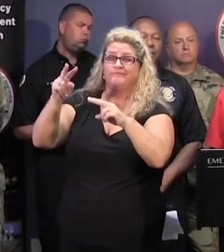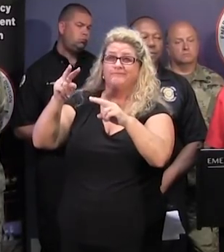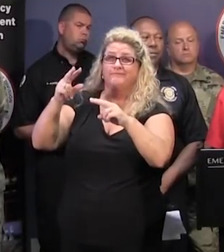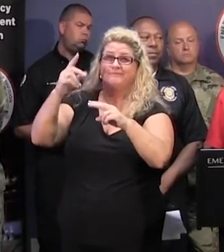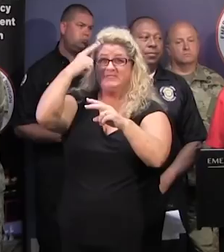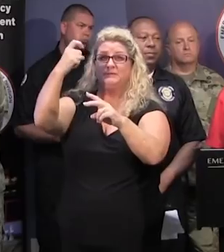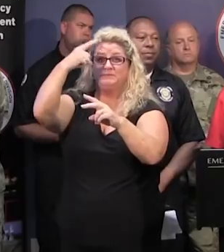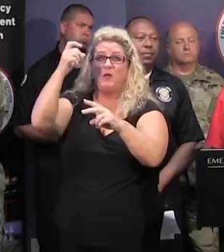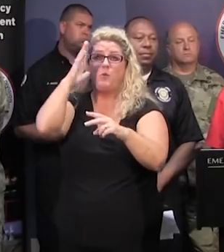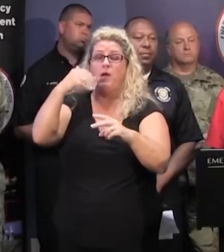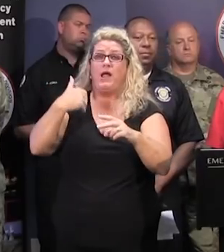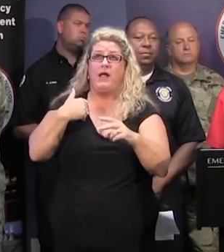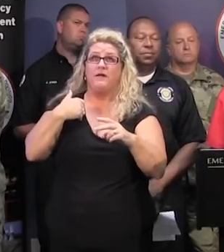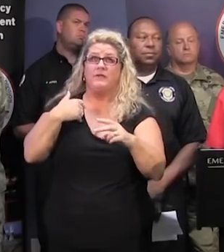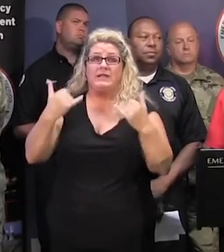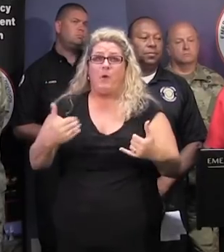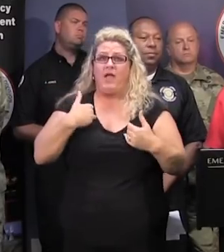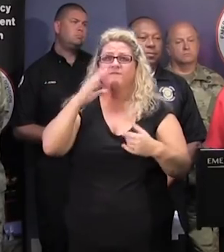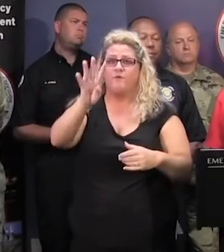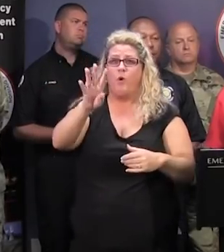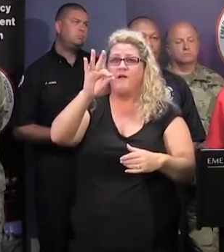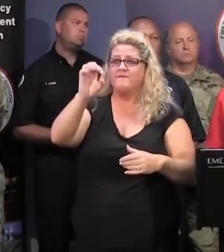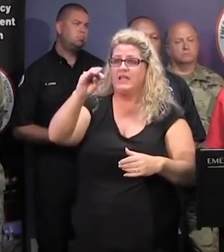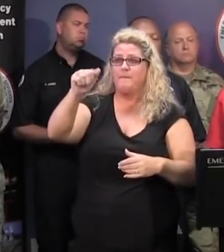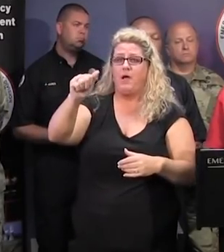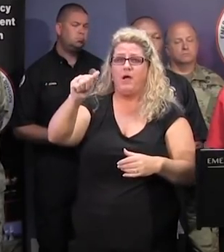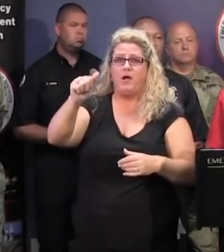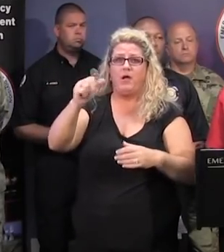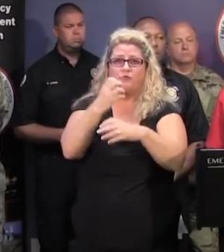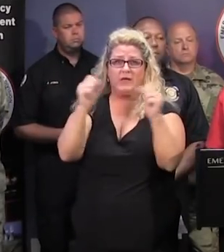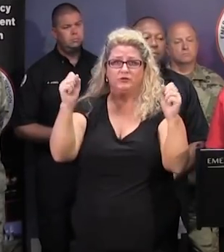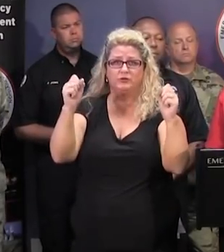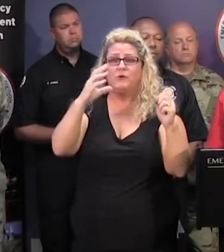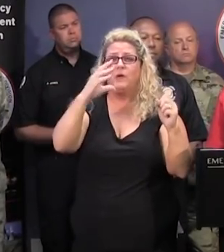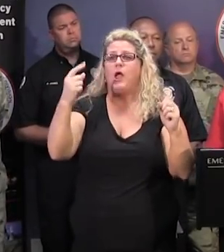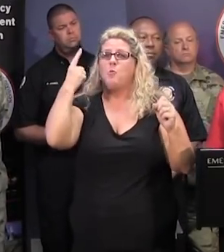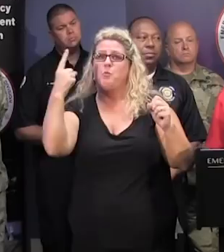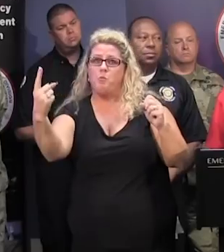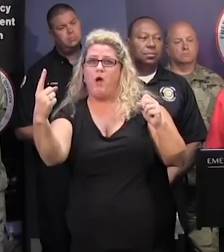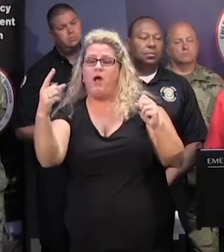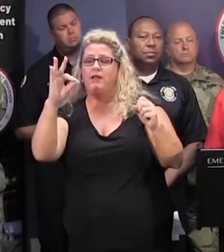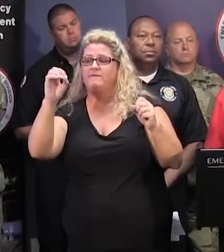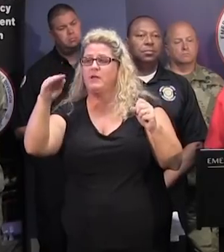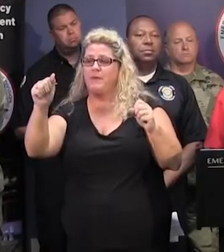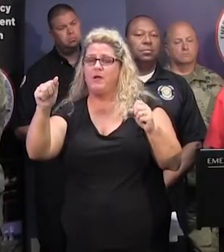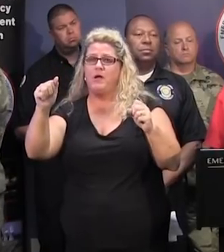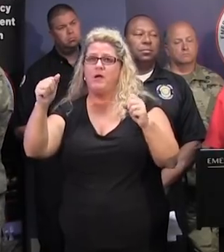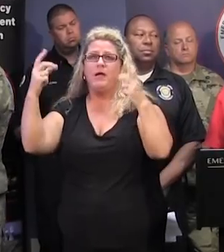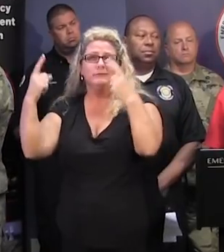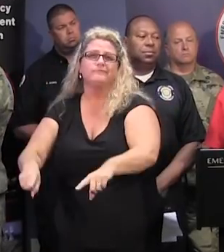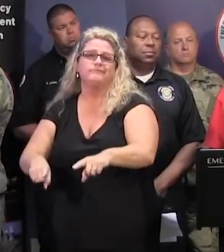four FEMA urban search and rescue teams, along with one FEMA incident support team that is now working with